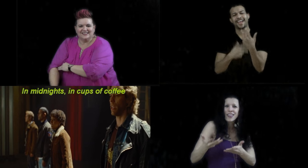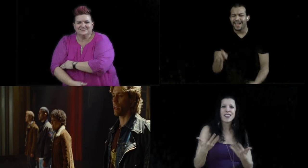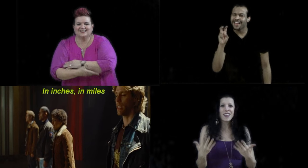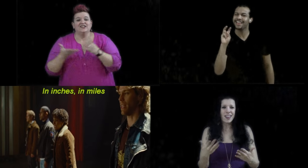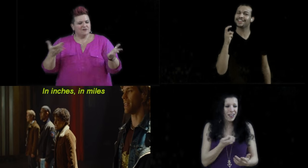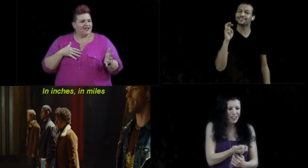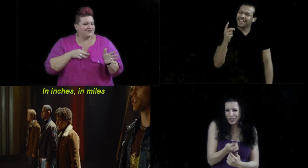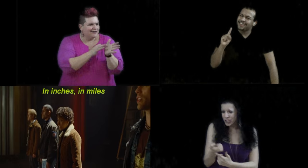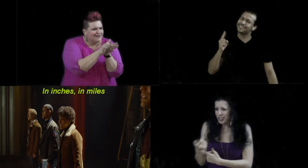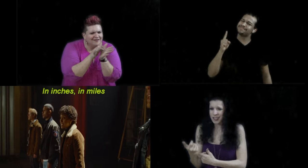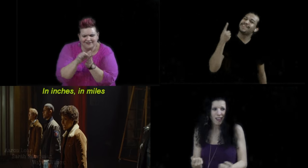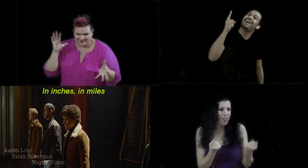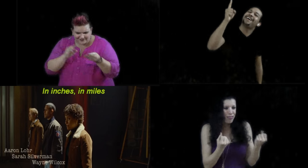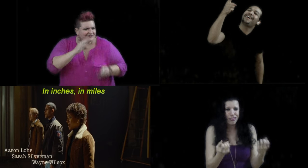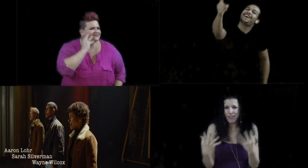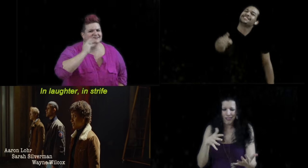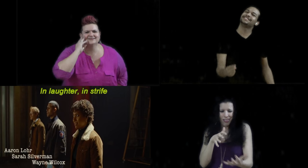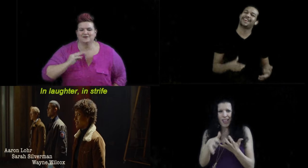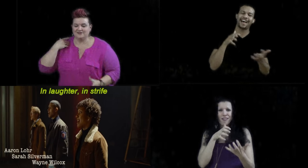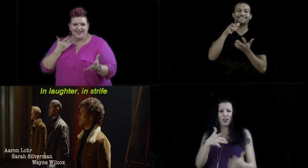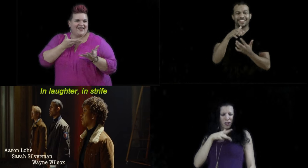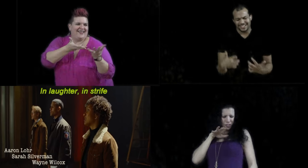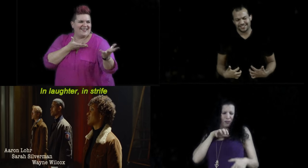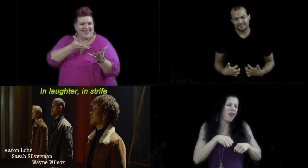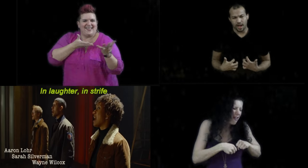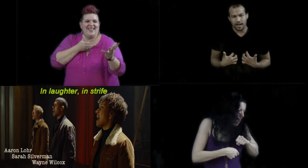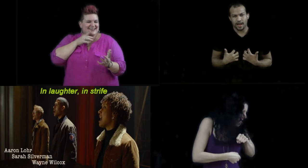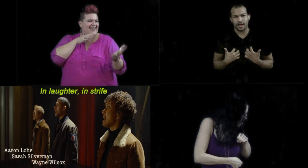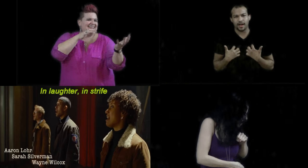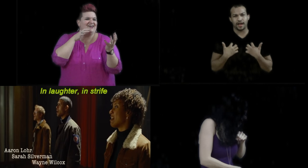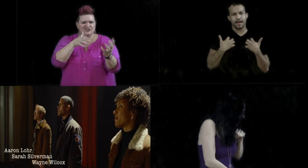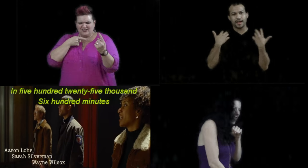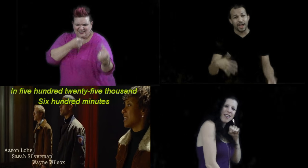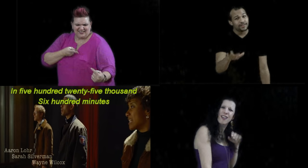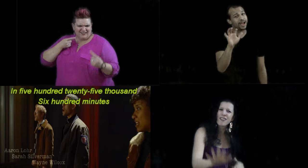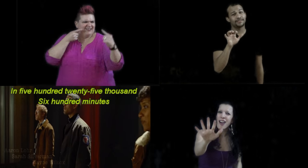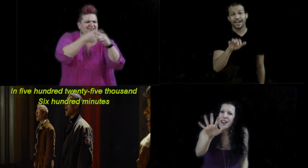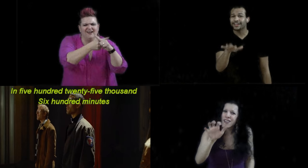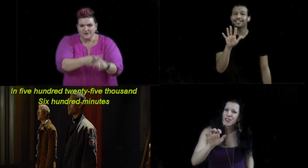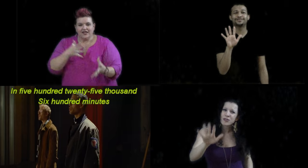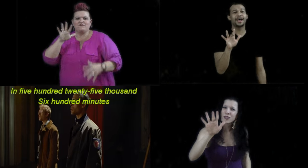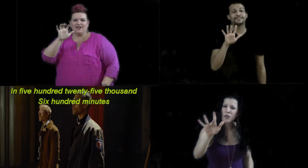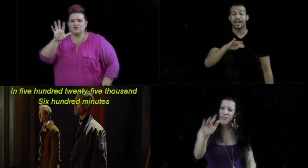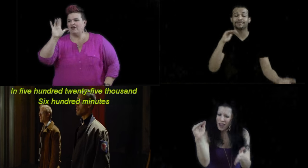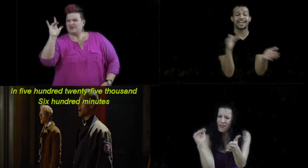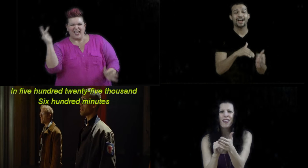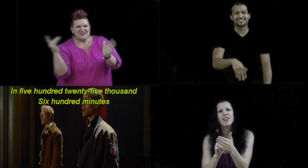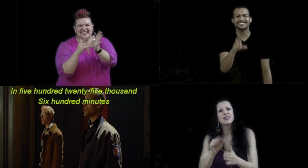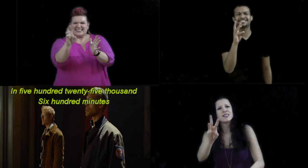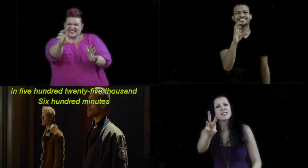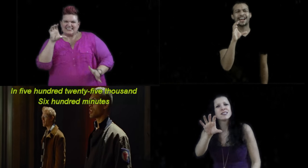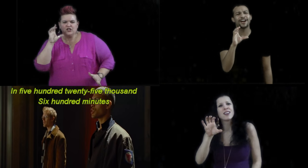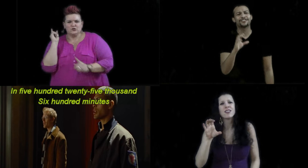coffee, in inches, in miles, in laughter, in strife. In 525